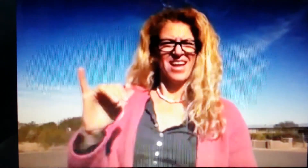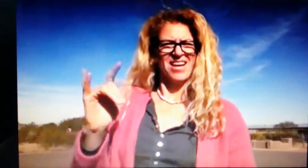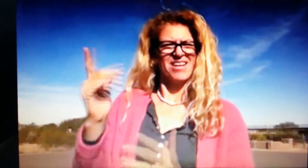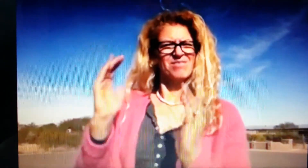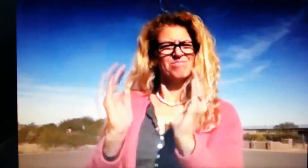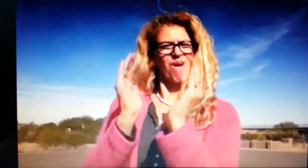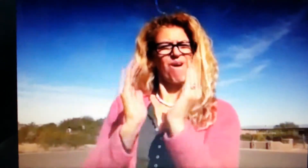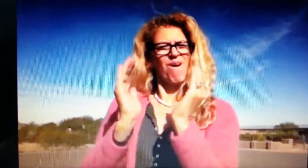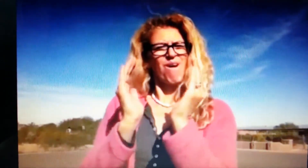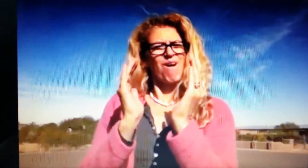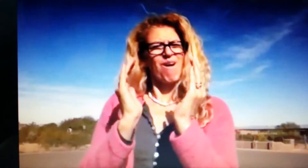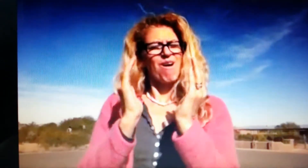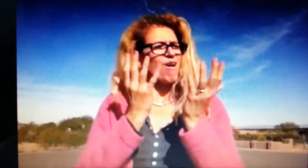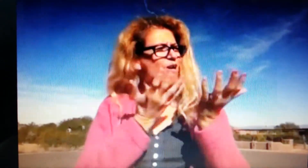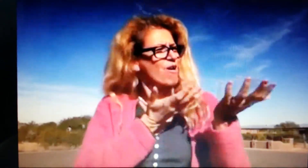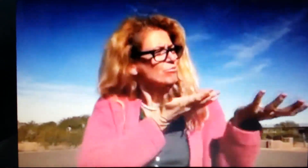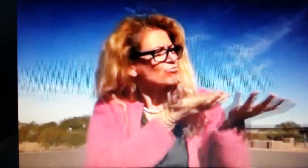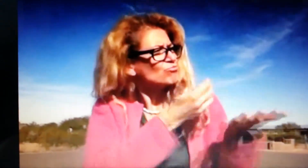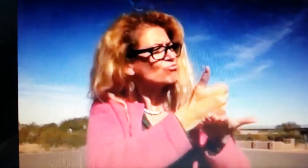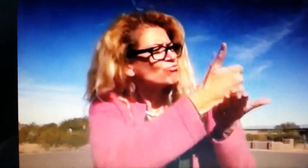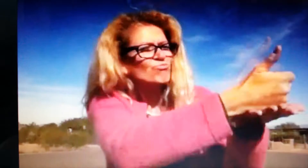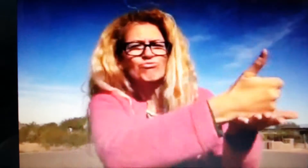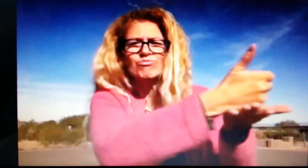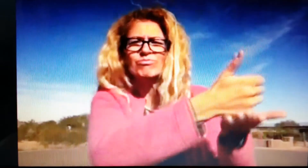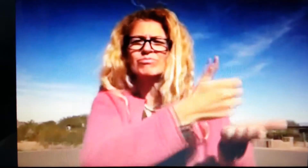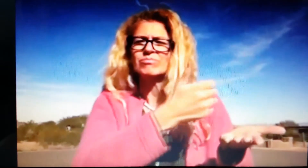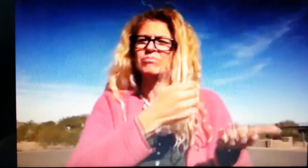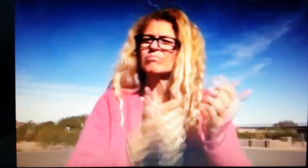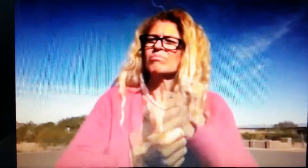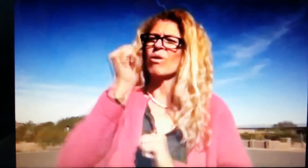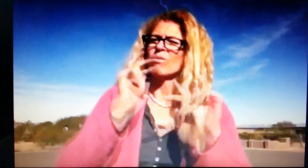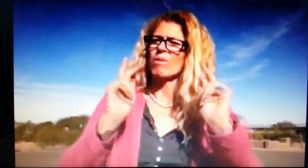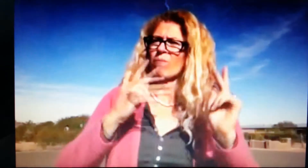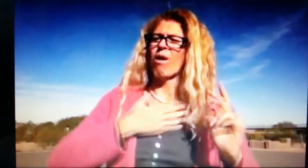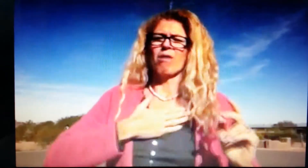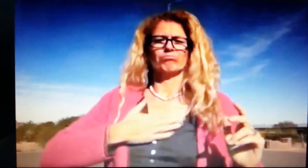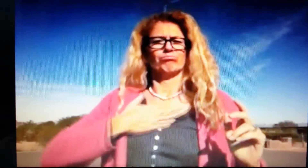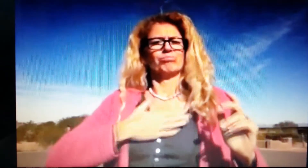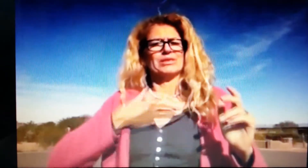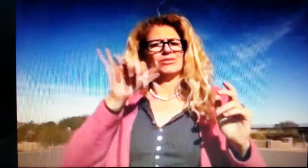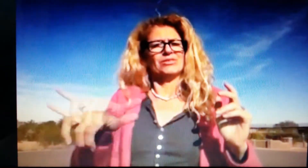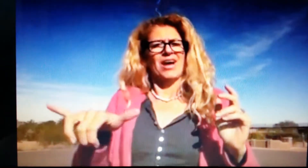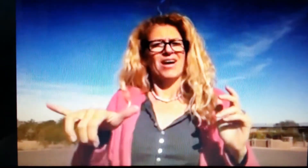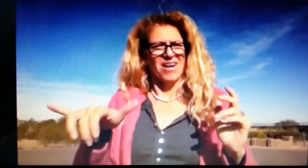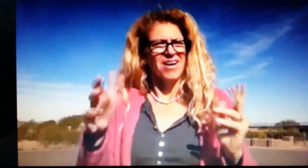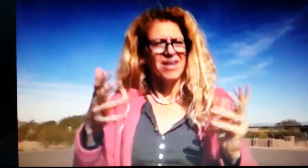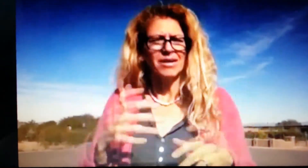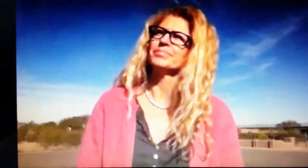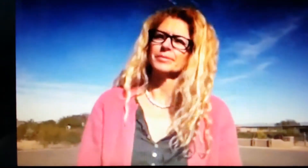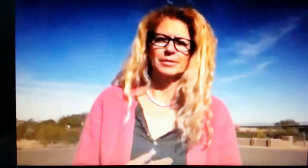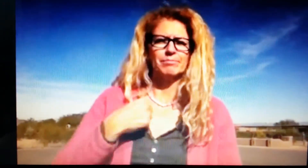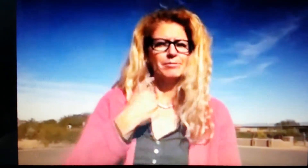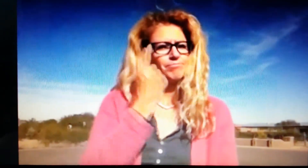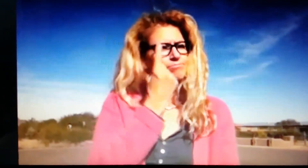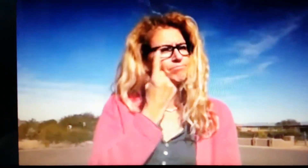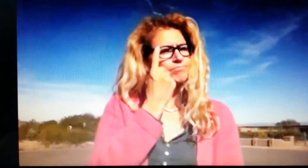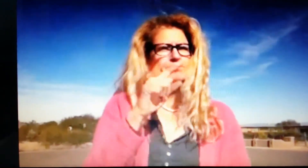and they they say thank you that's a small gesture you're giving help most people enjoy that